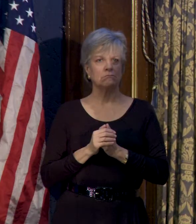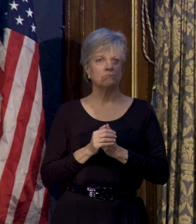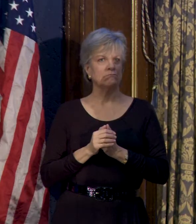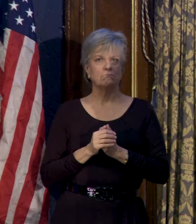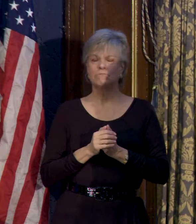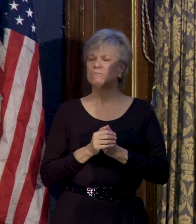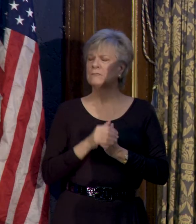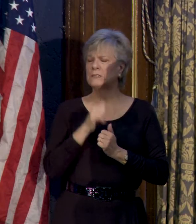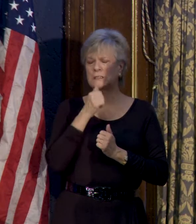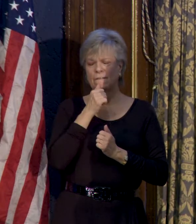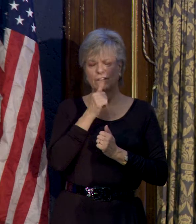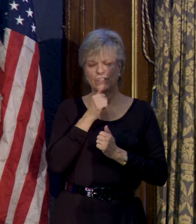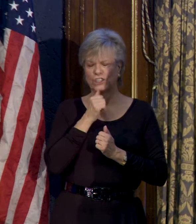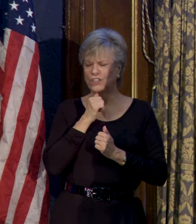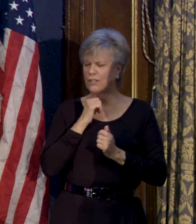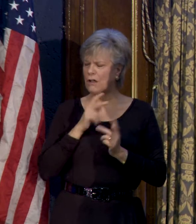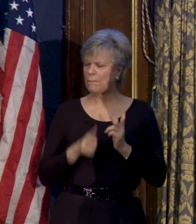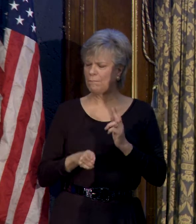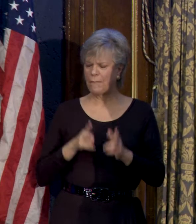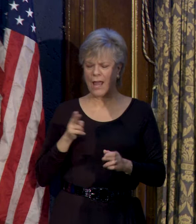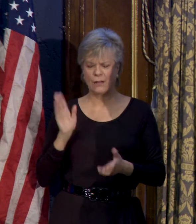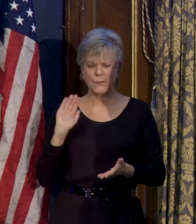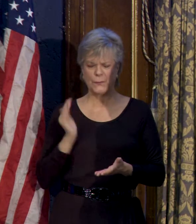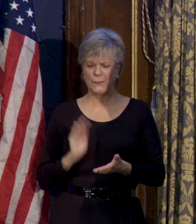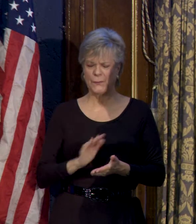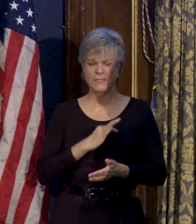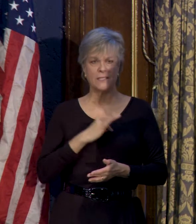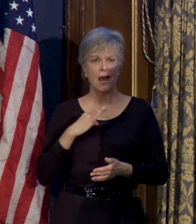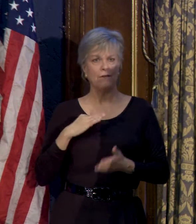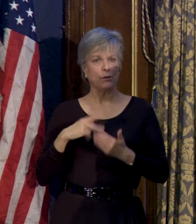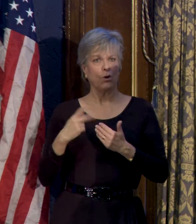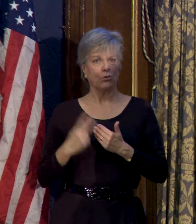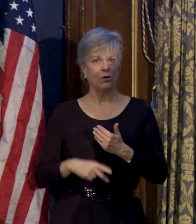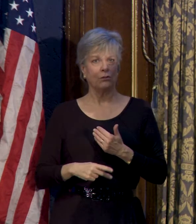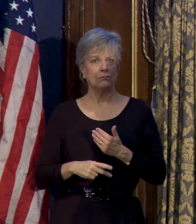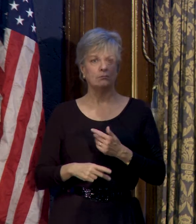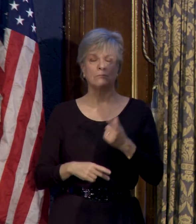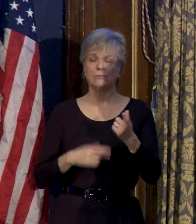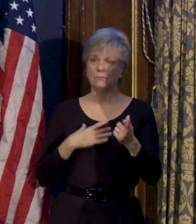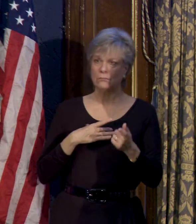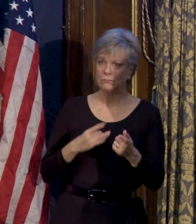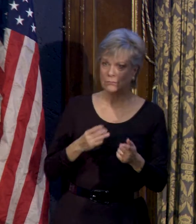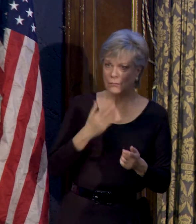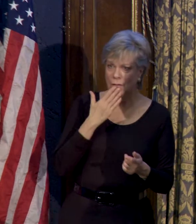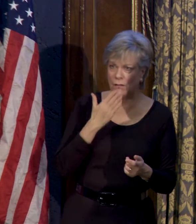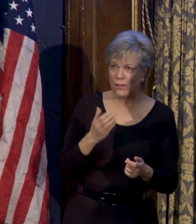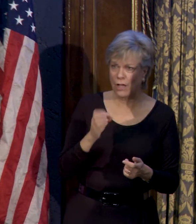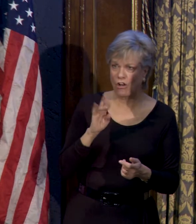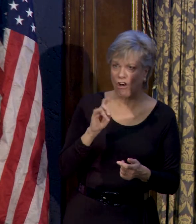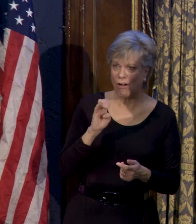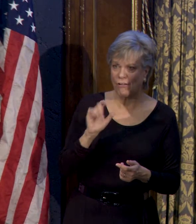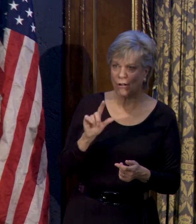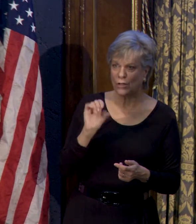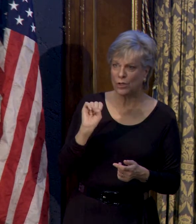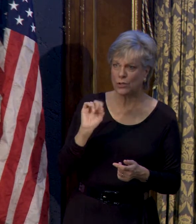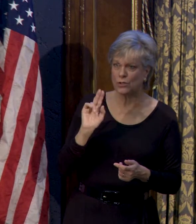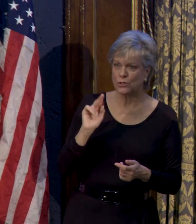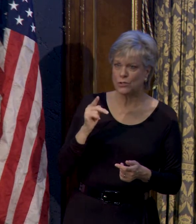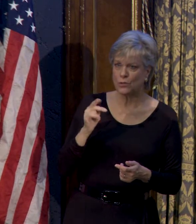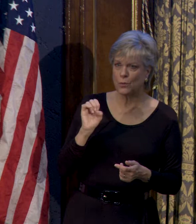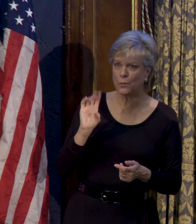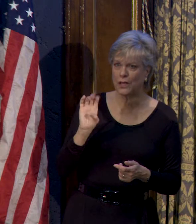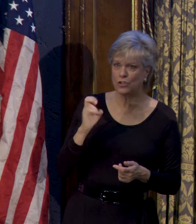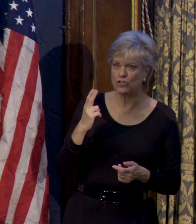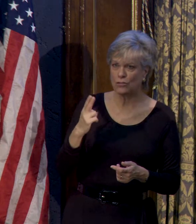suffered considerable cutbacks in staff and programming. I'd like to thank Cardinal Cupich because in those